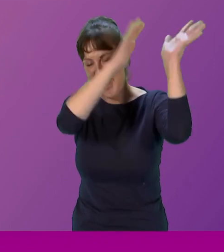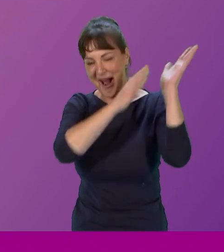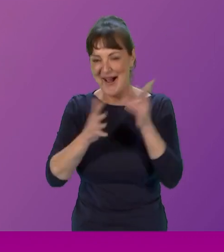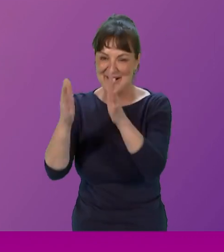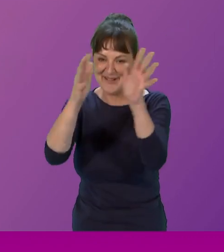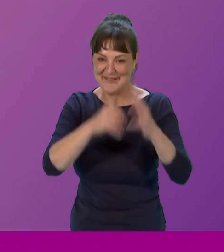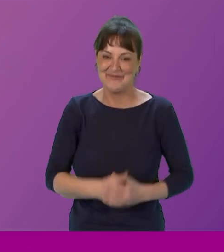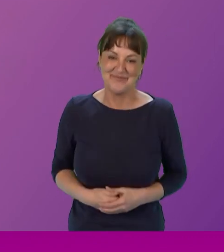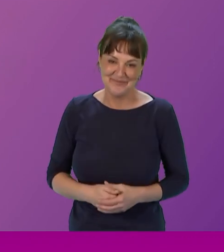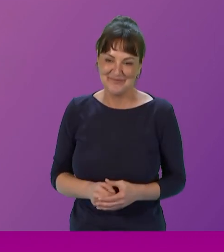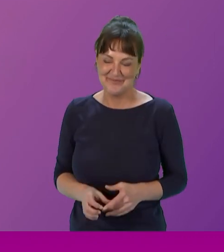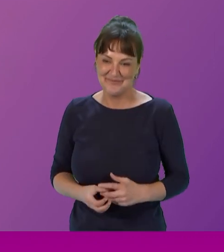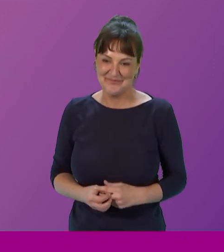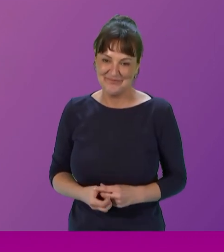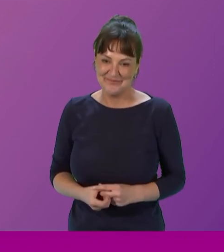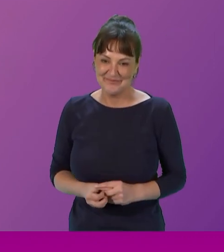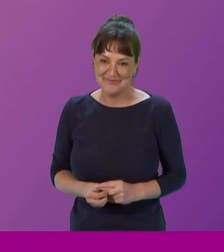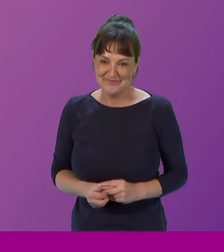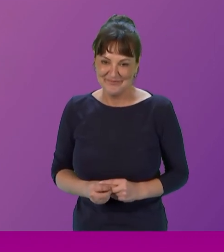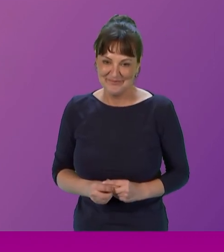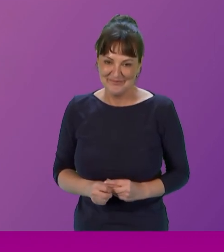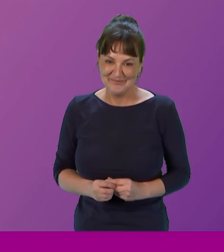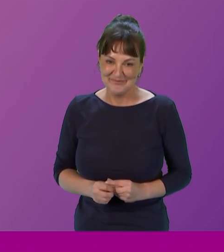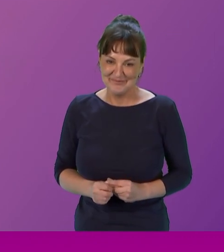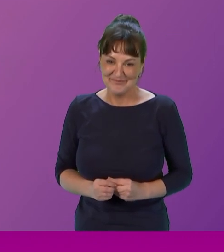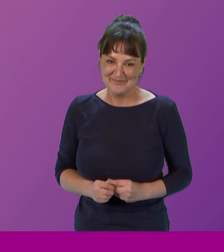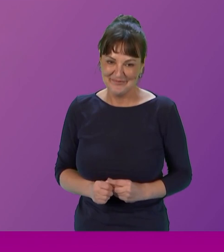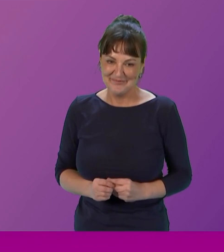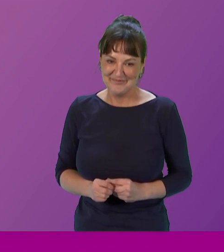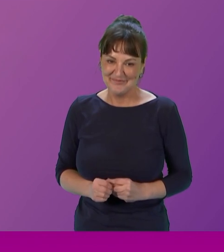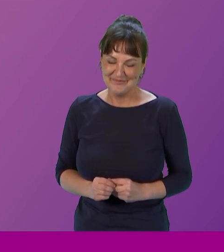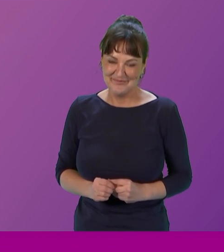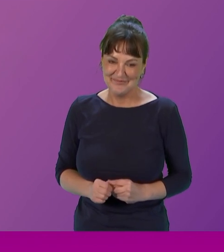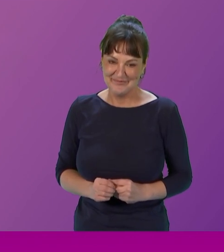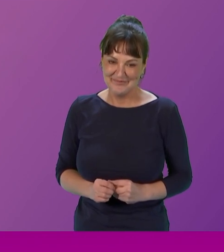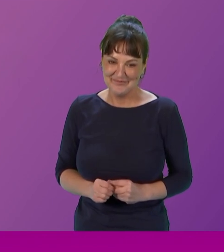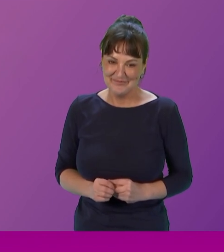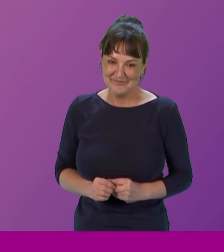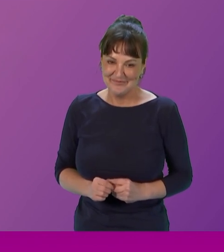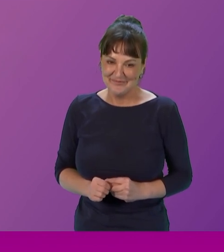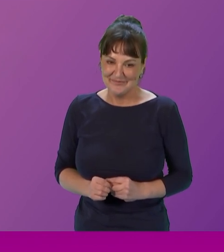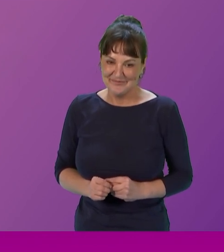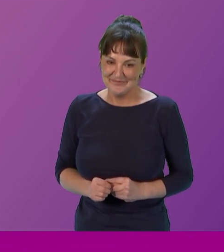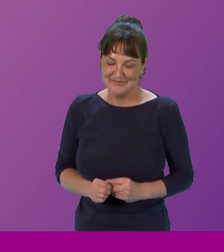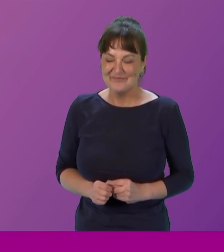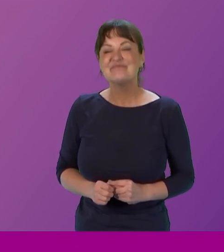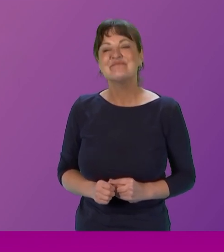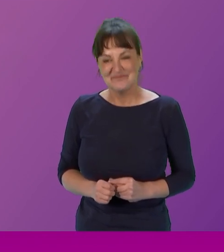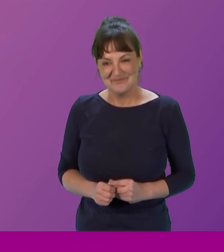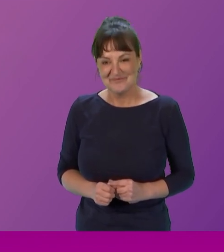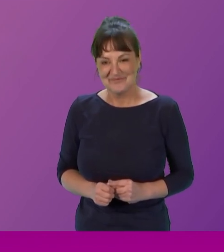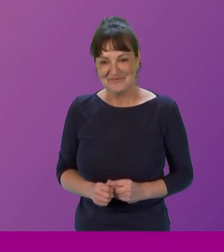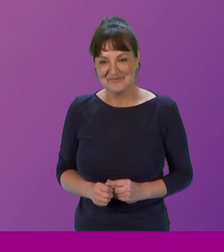But finally, and I've done this before,